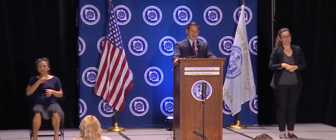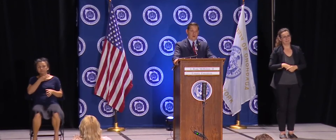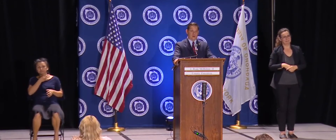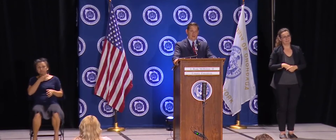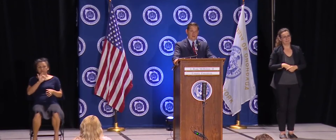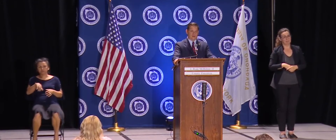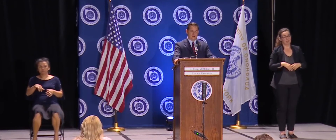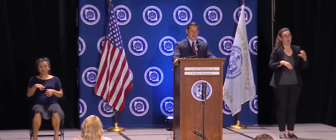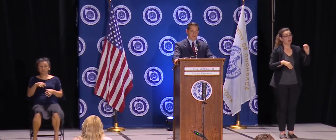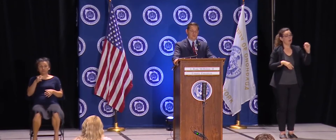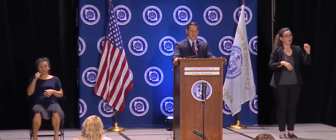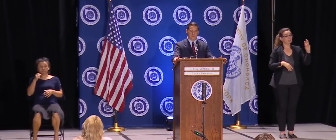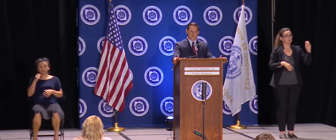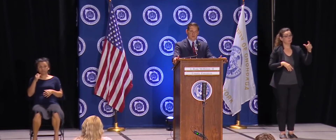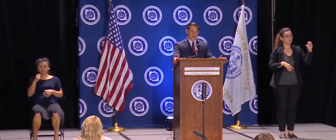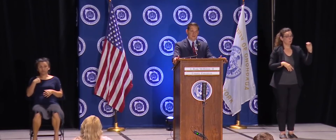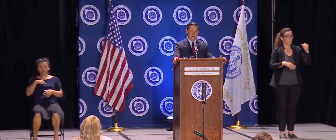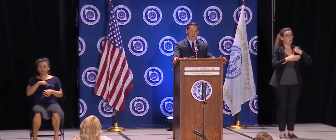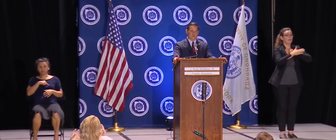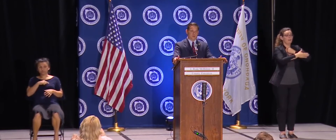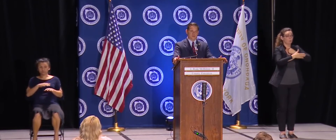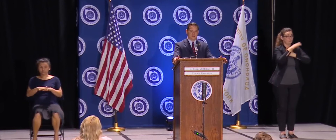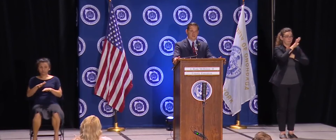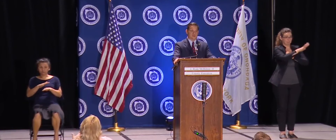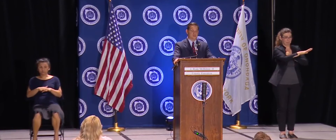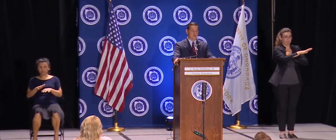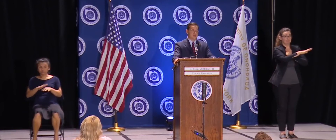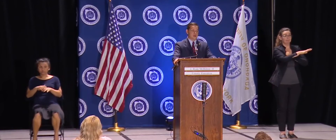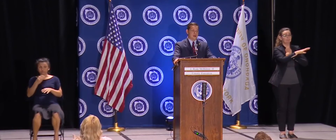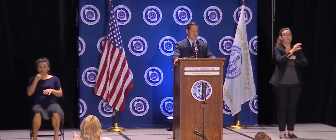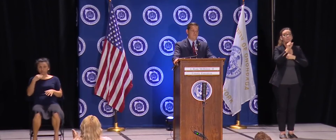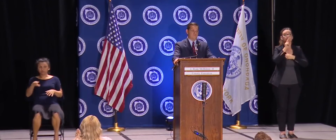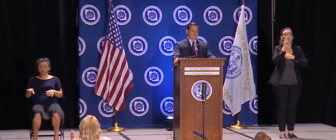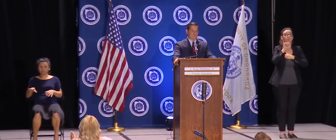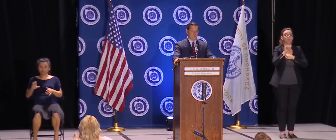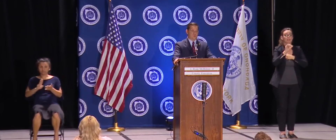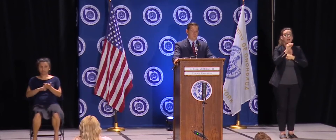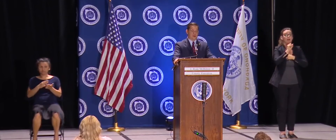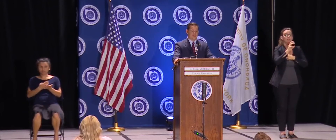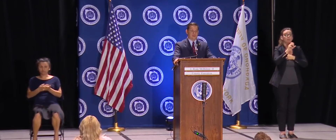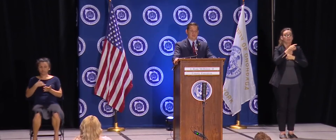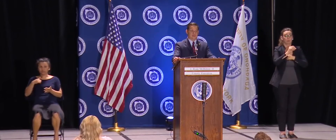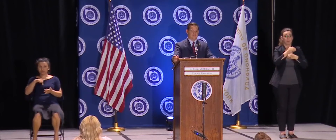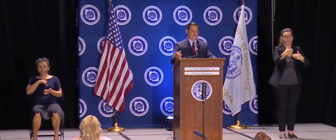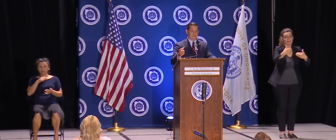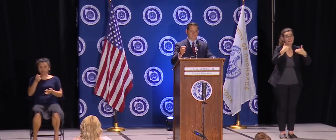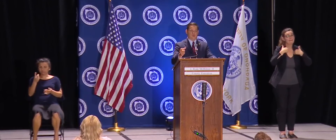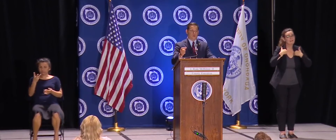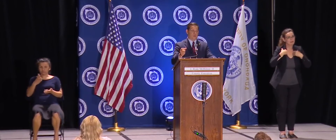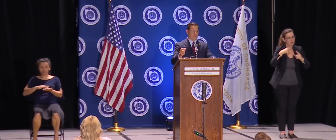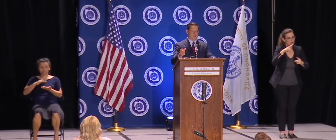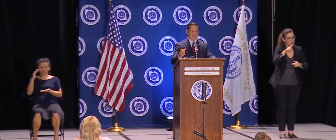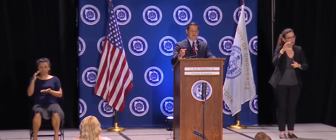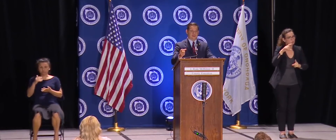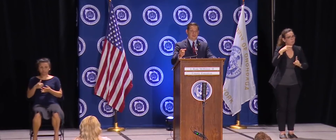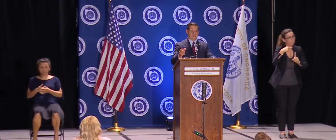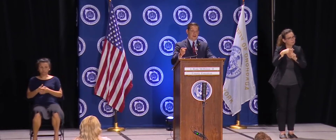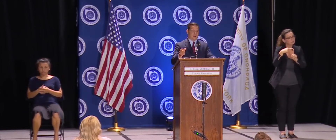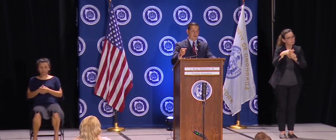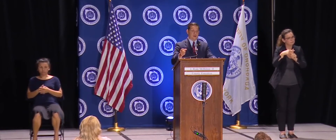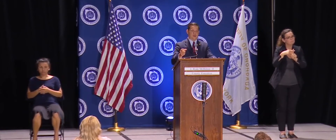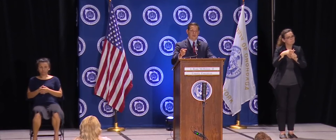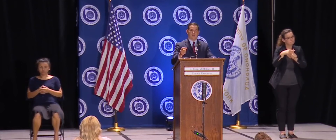County, the SUNY Oswego having 100 plus cases, when normally that